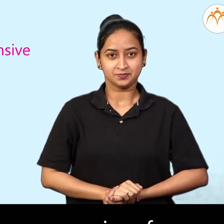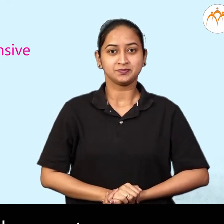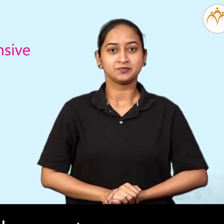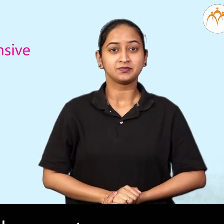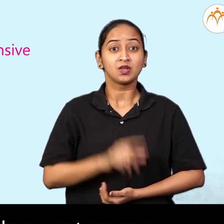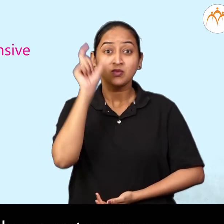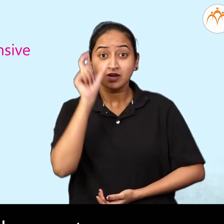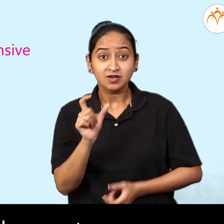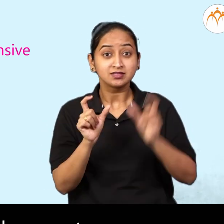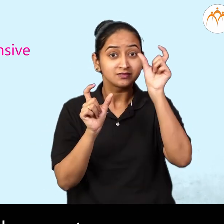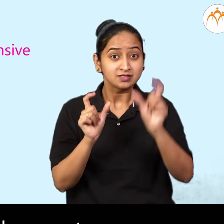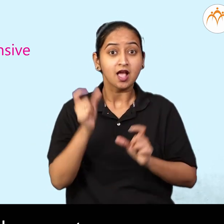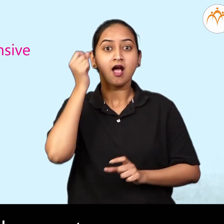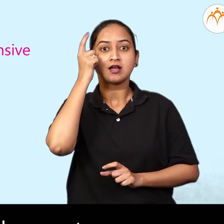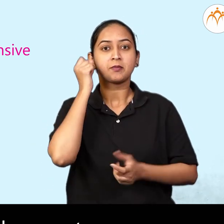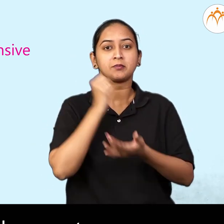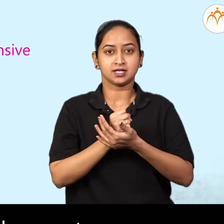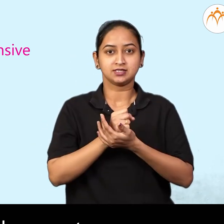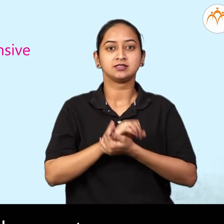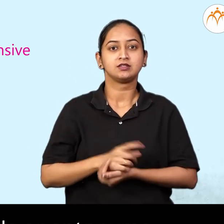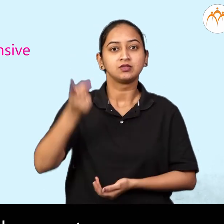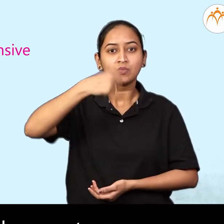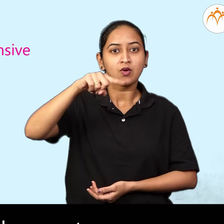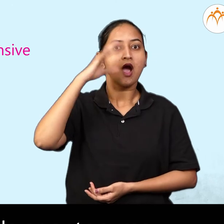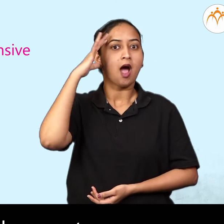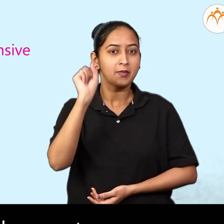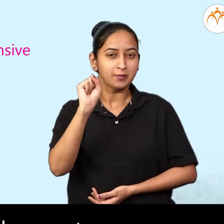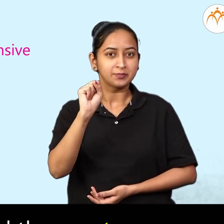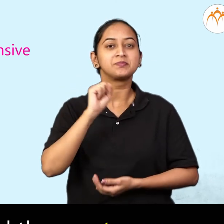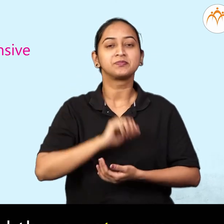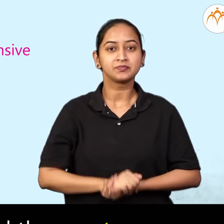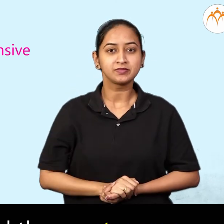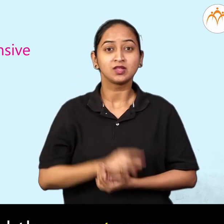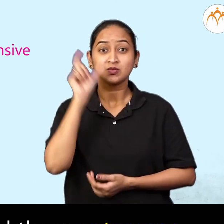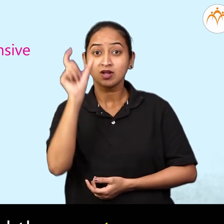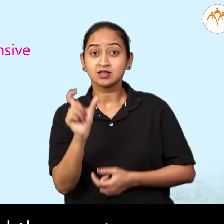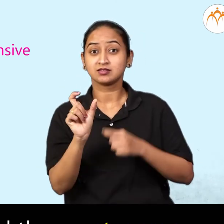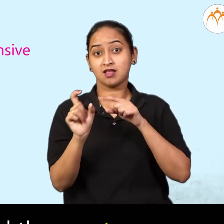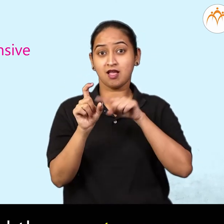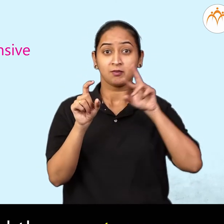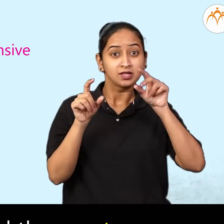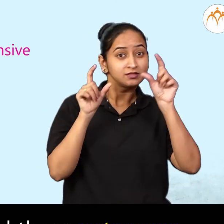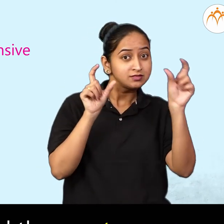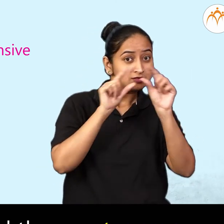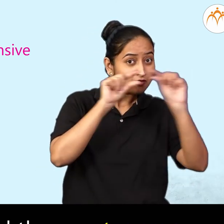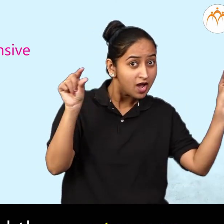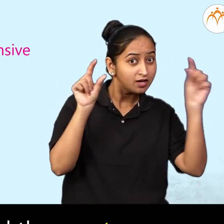opposite words or antonyms Try to understand these antonyms